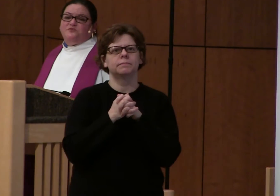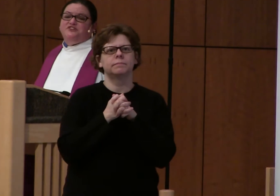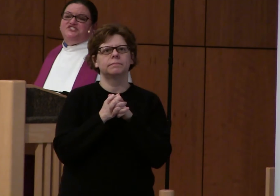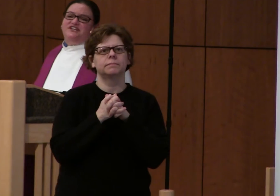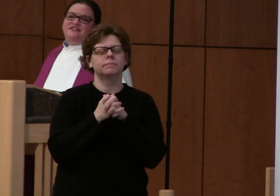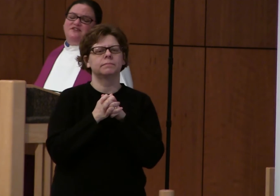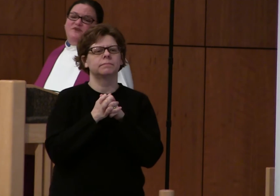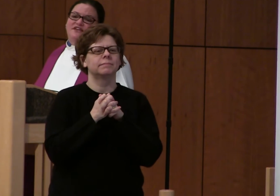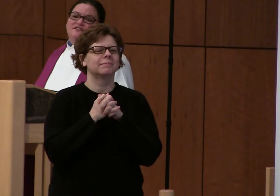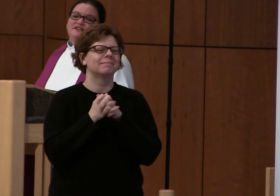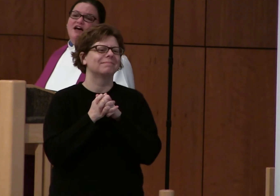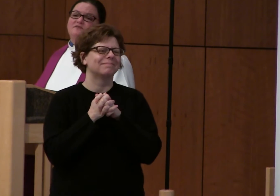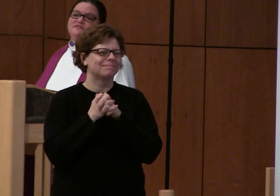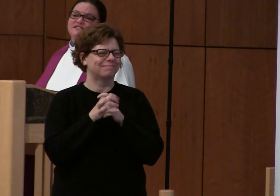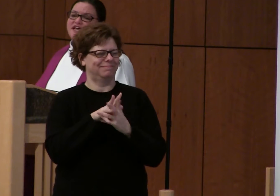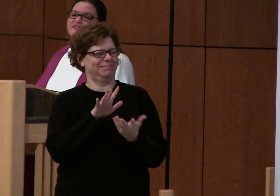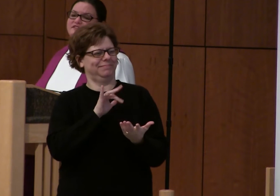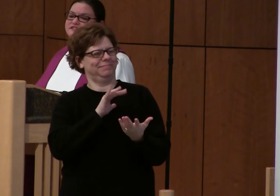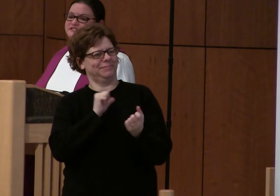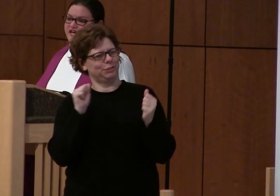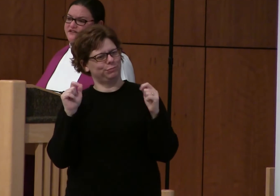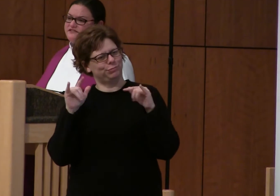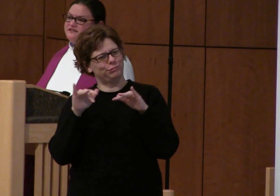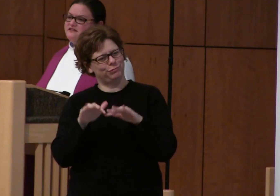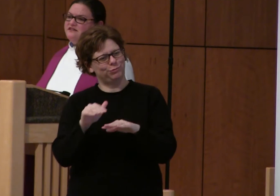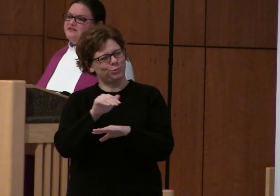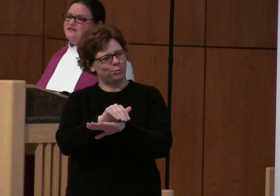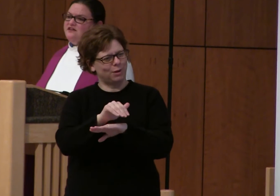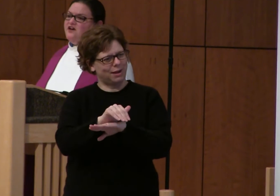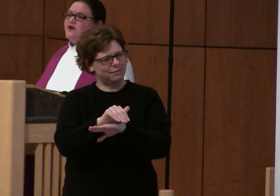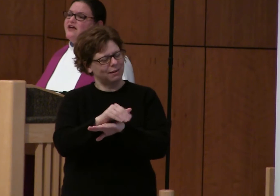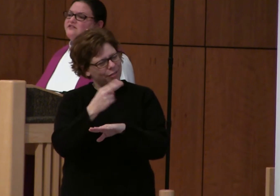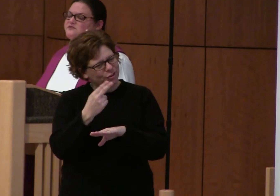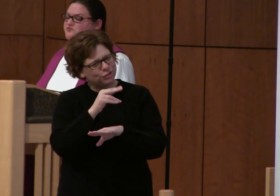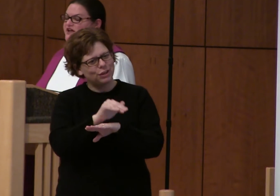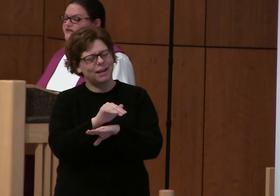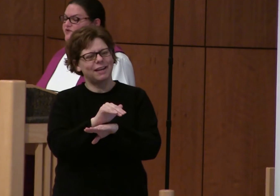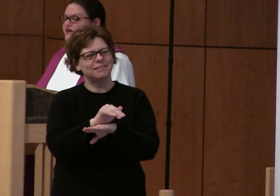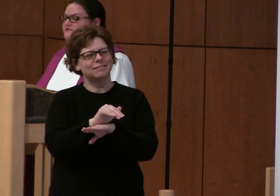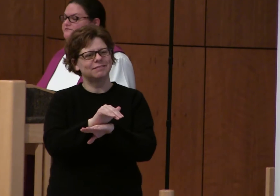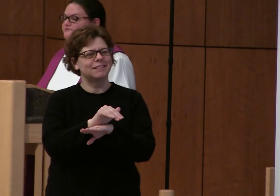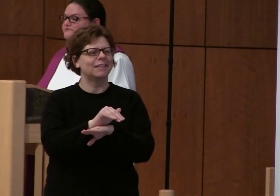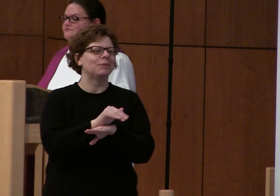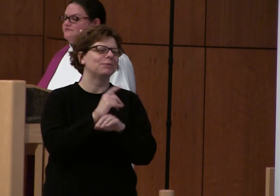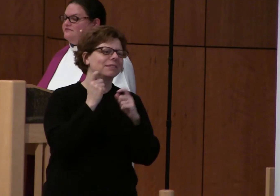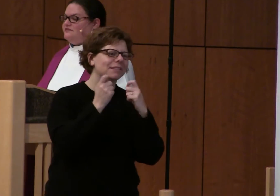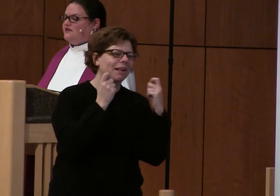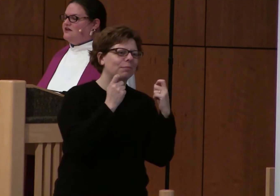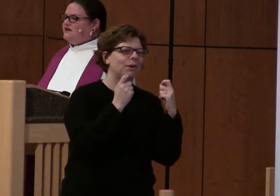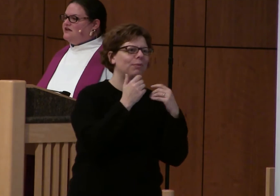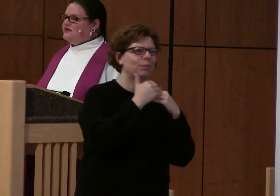I appreciate that we get to come together this night around bread and wine.